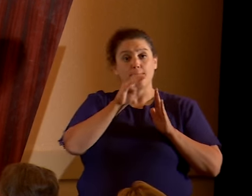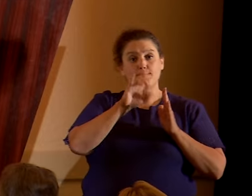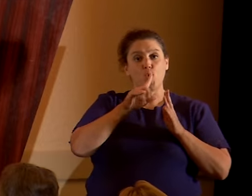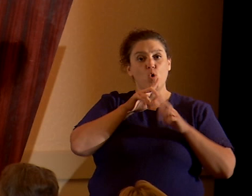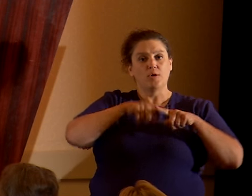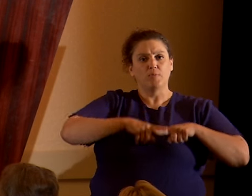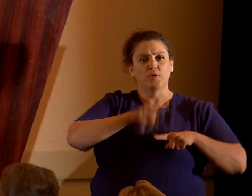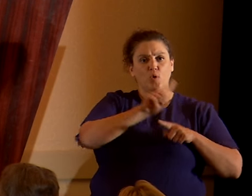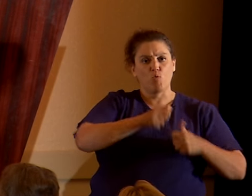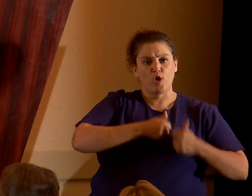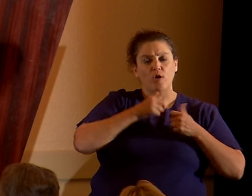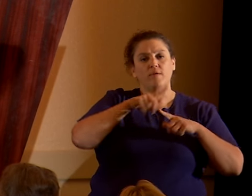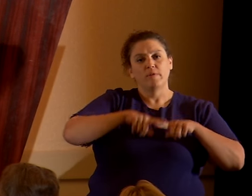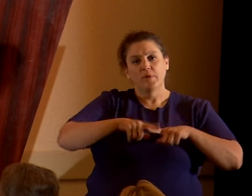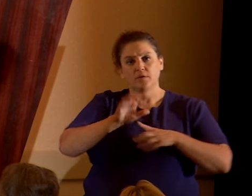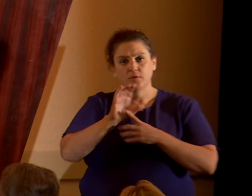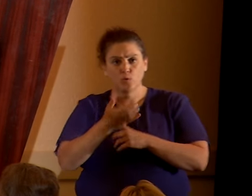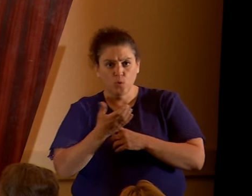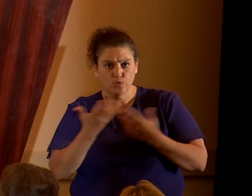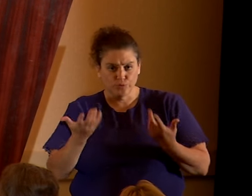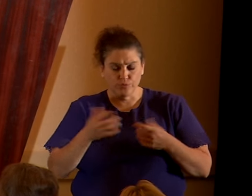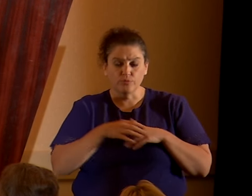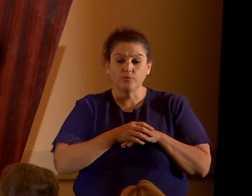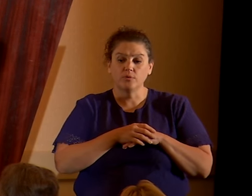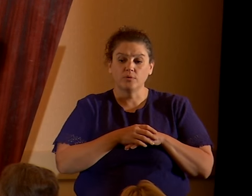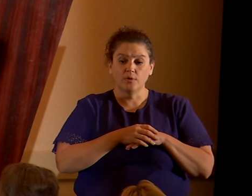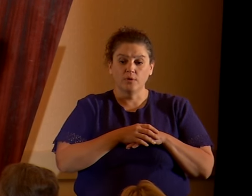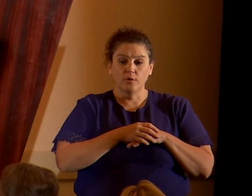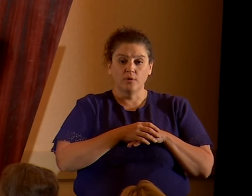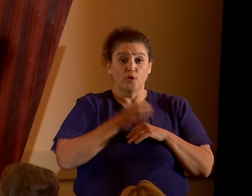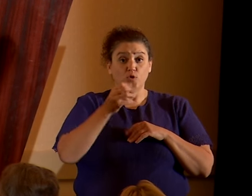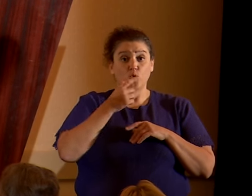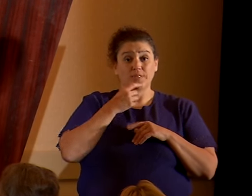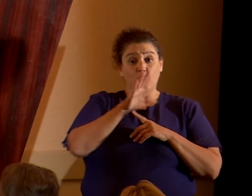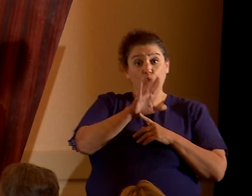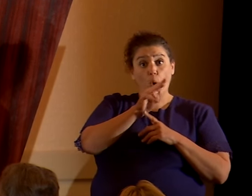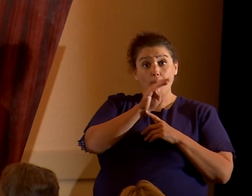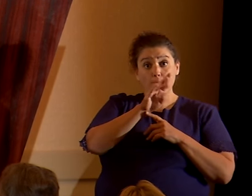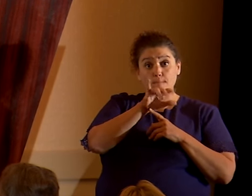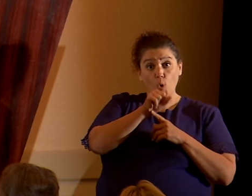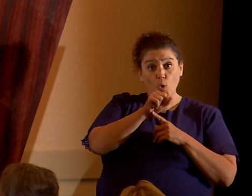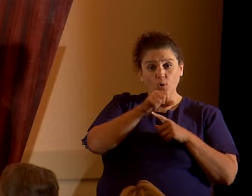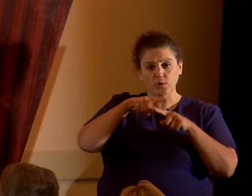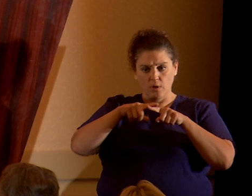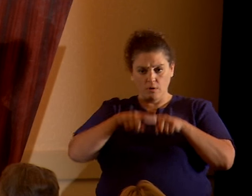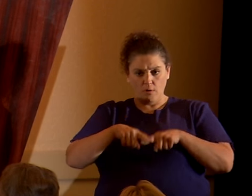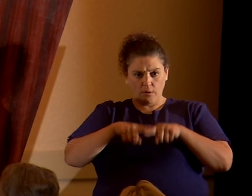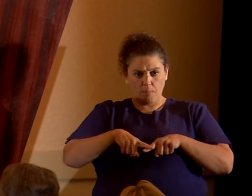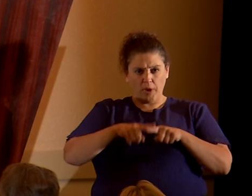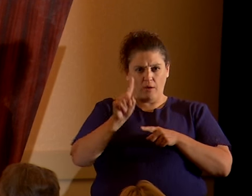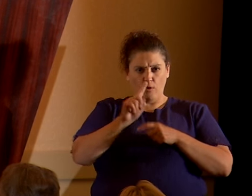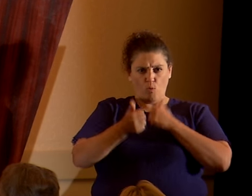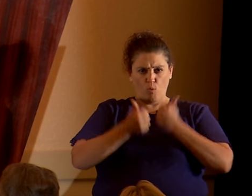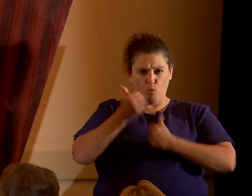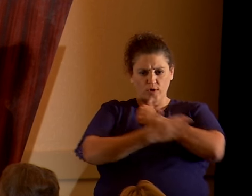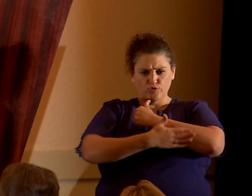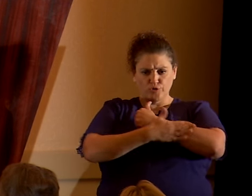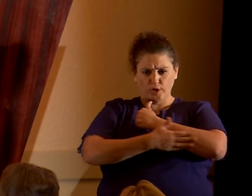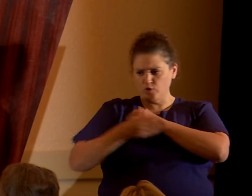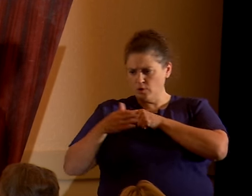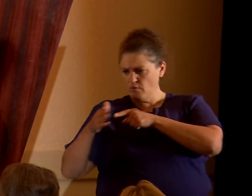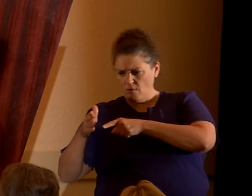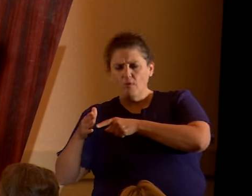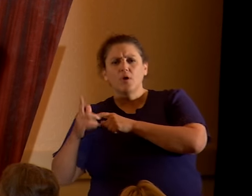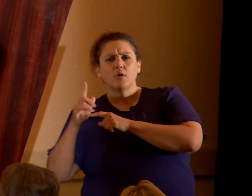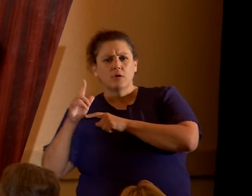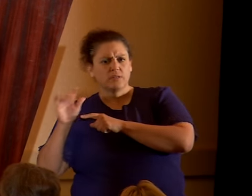-refuting. Saying that morality is relative and rape is a crime in some country while in other countries it's not,